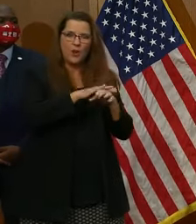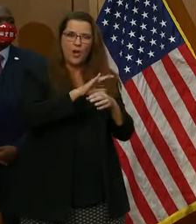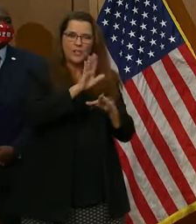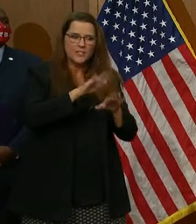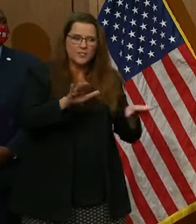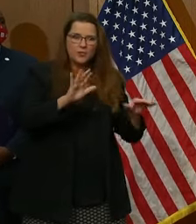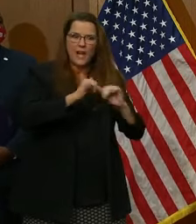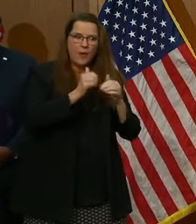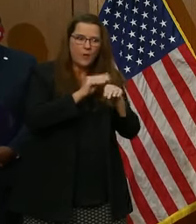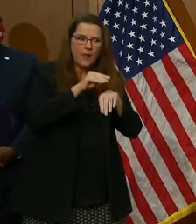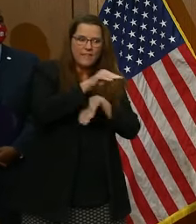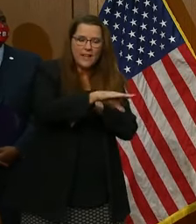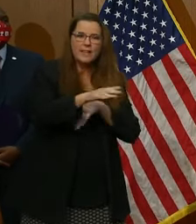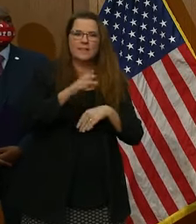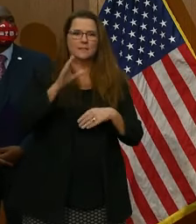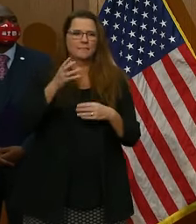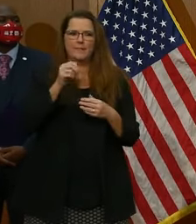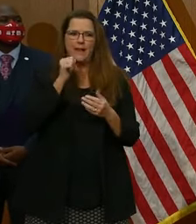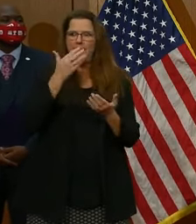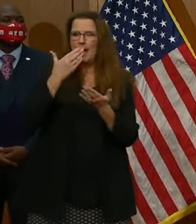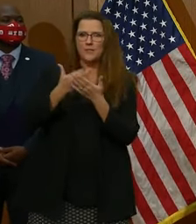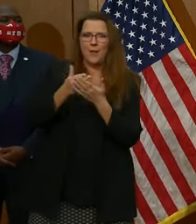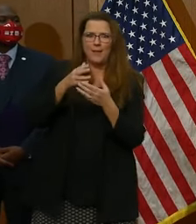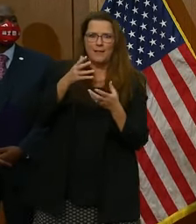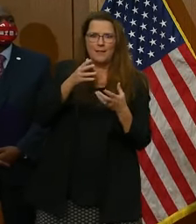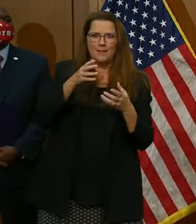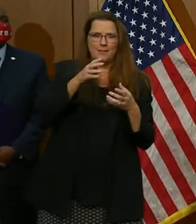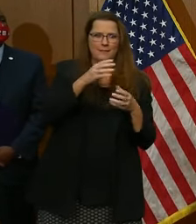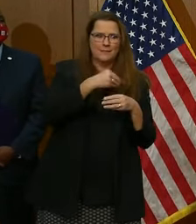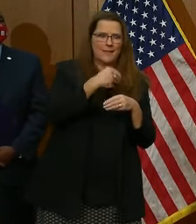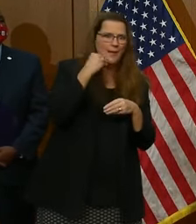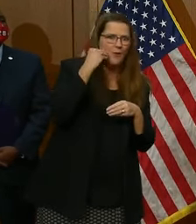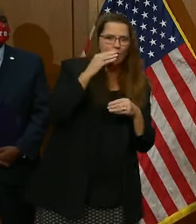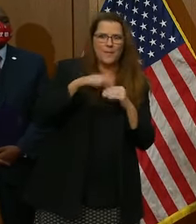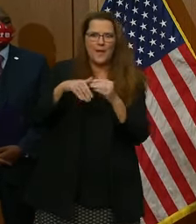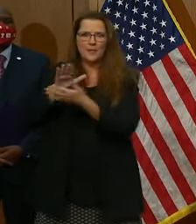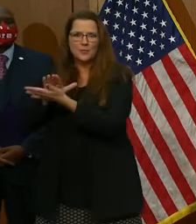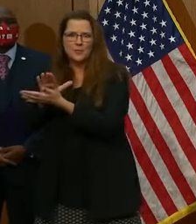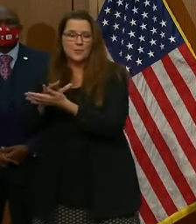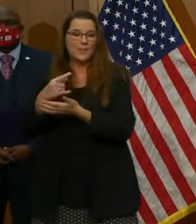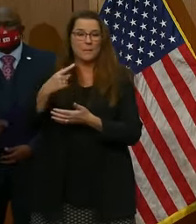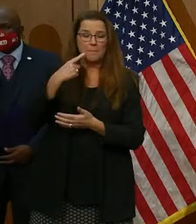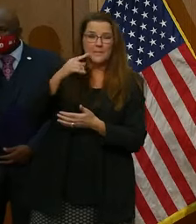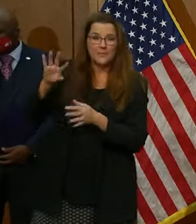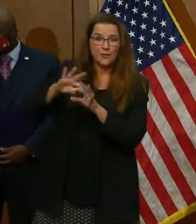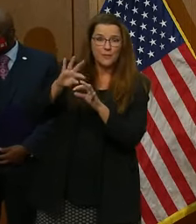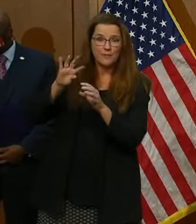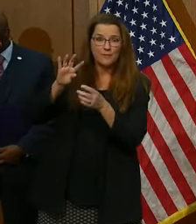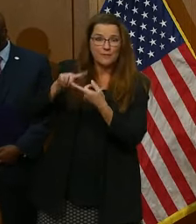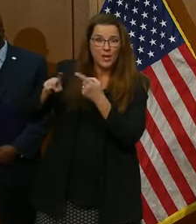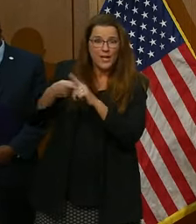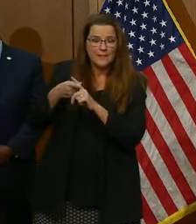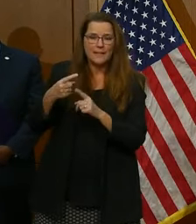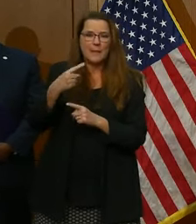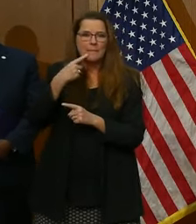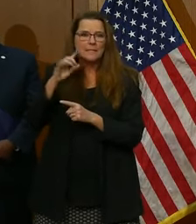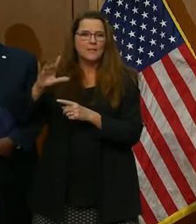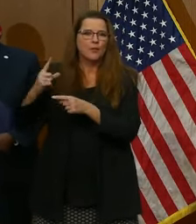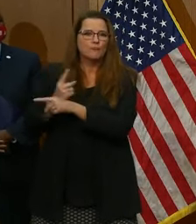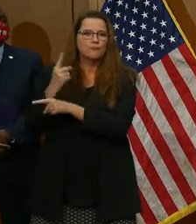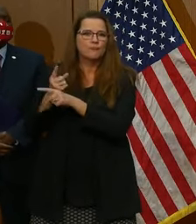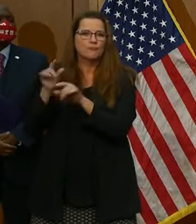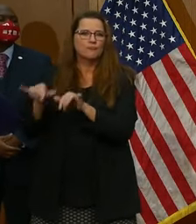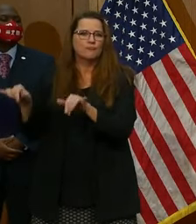as well in the classes. And they miss their friends and they miss their routines. In the long-term,